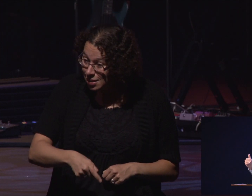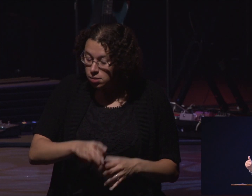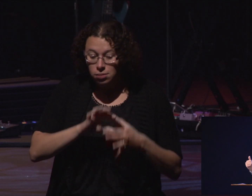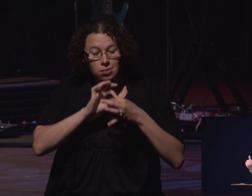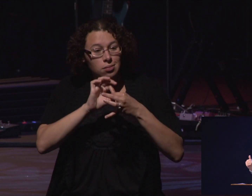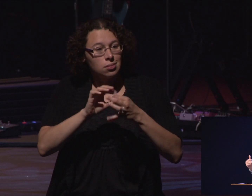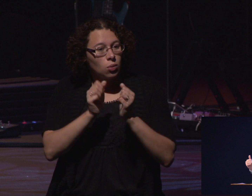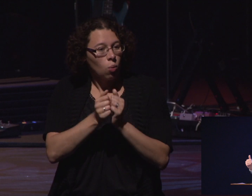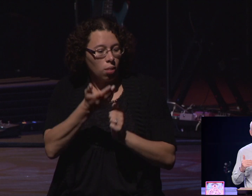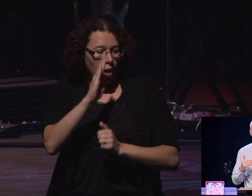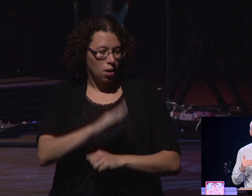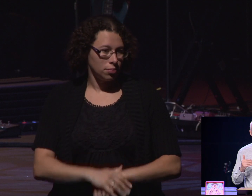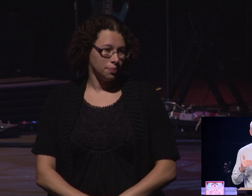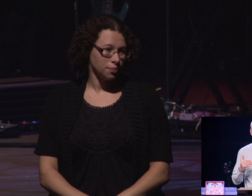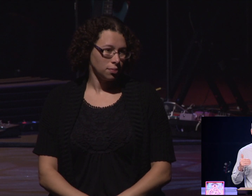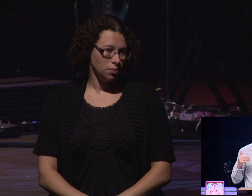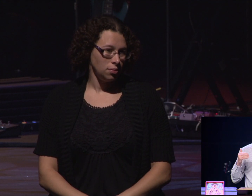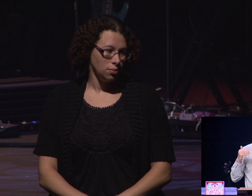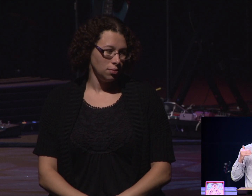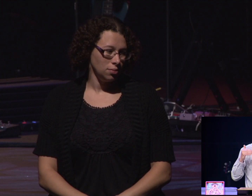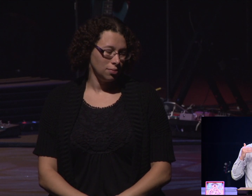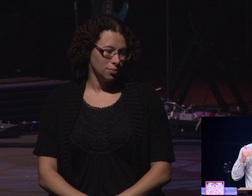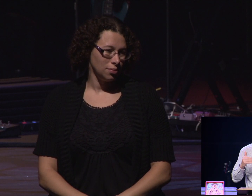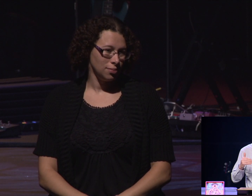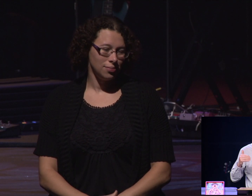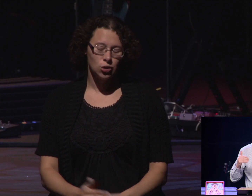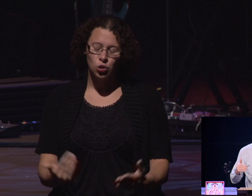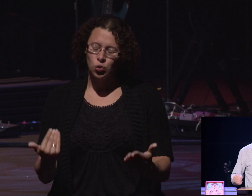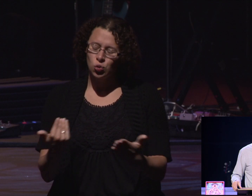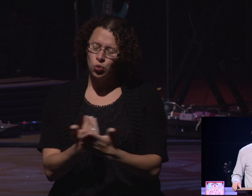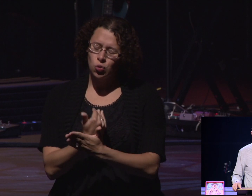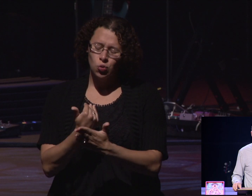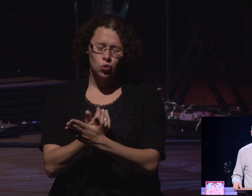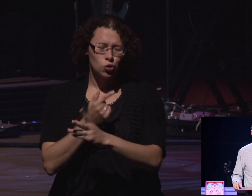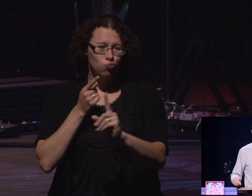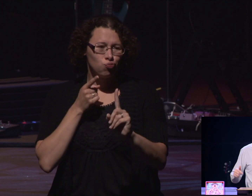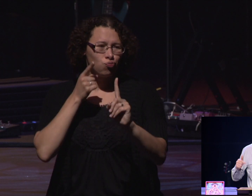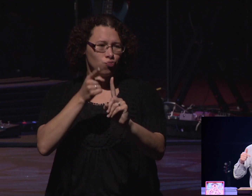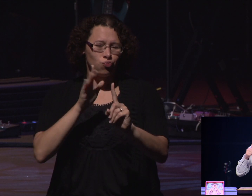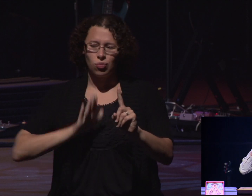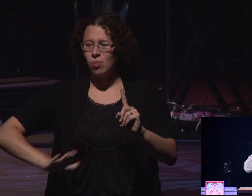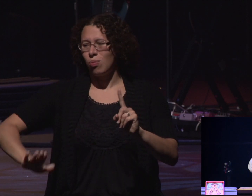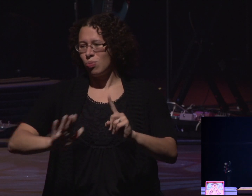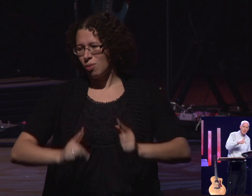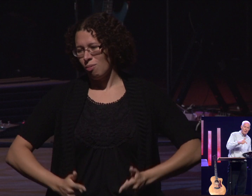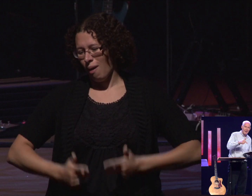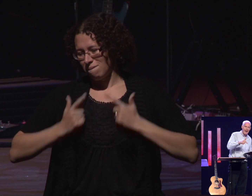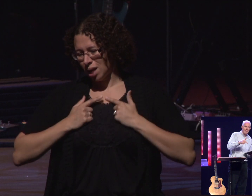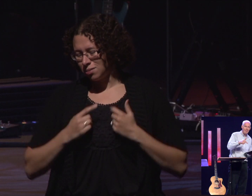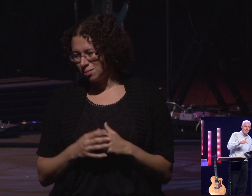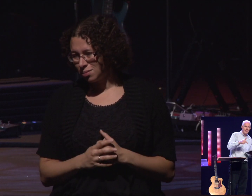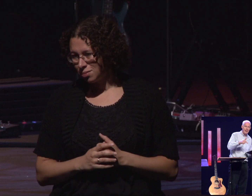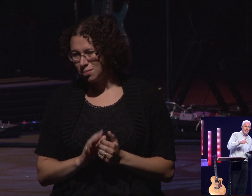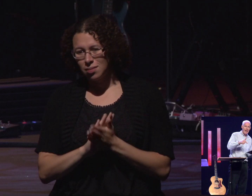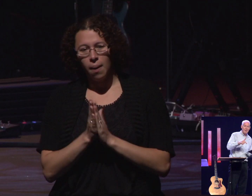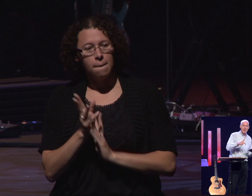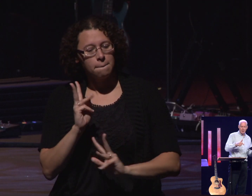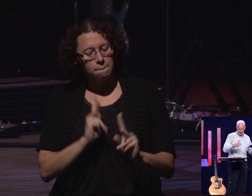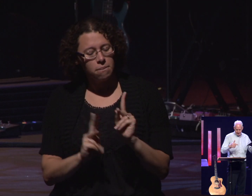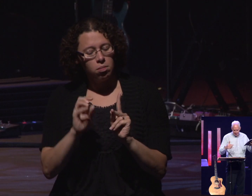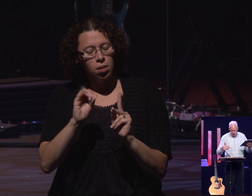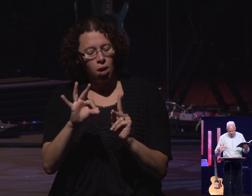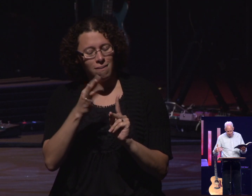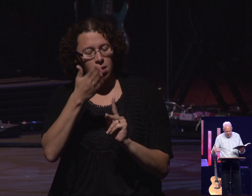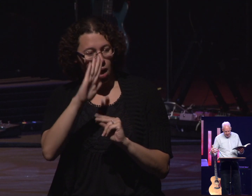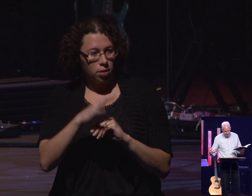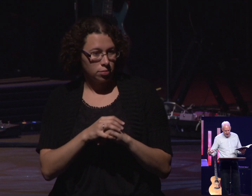relationship with God. So we're put this new purpose in their life. To be the people of God. And to be